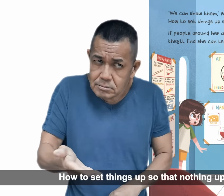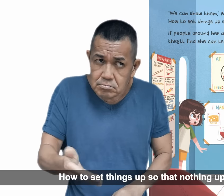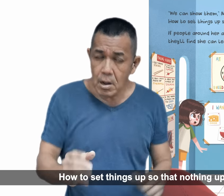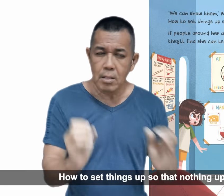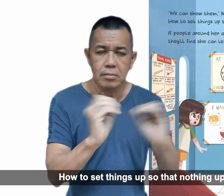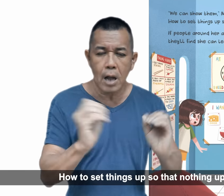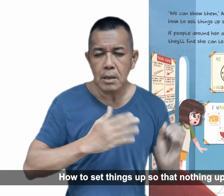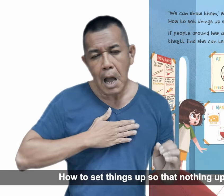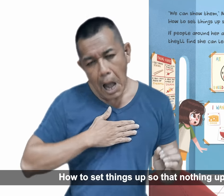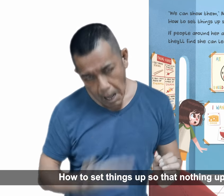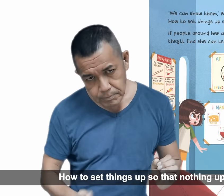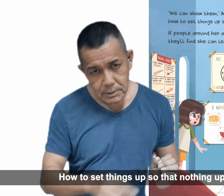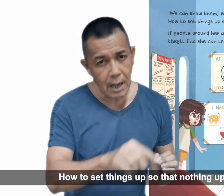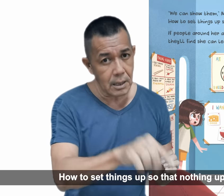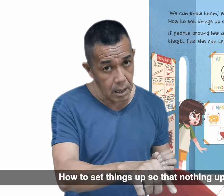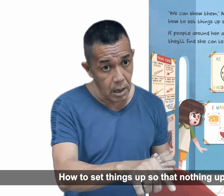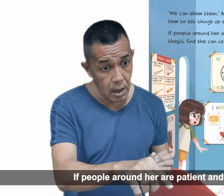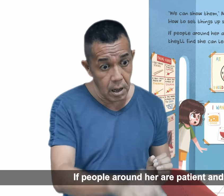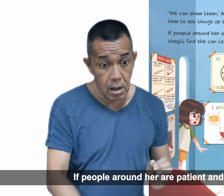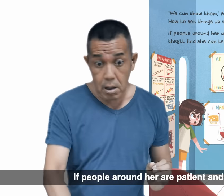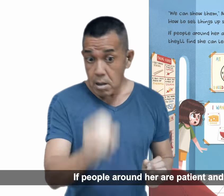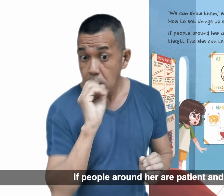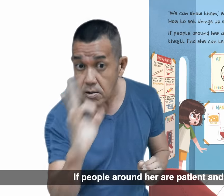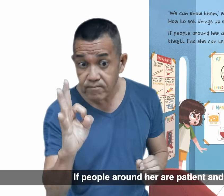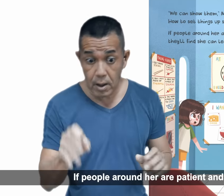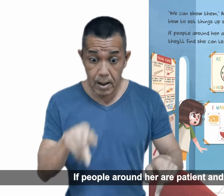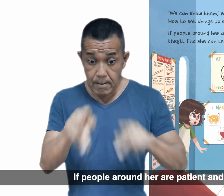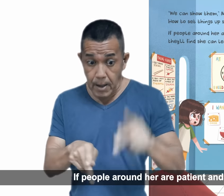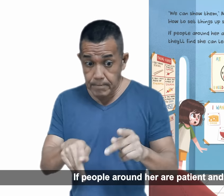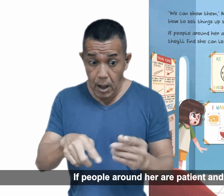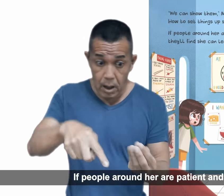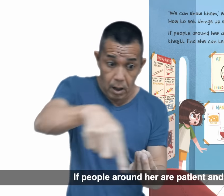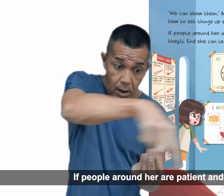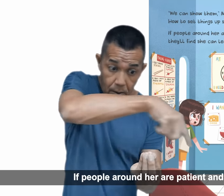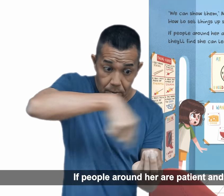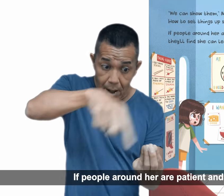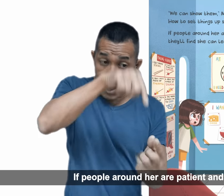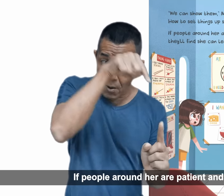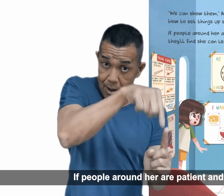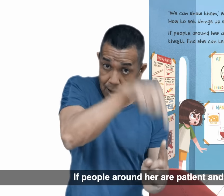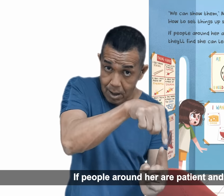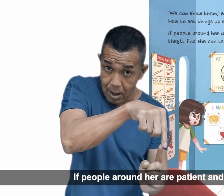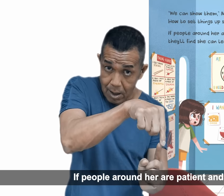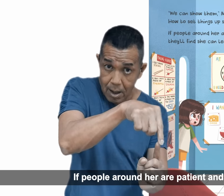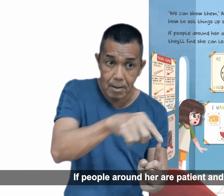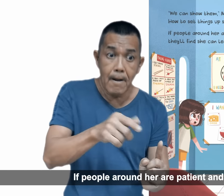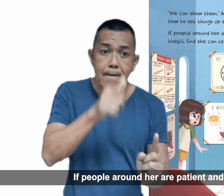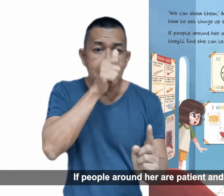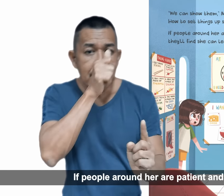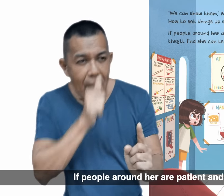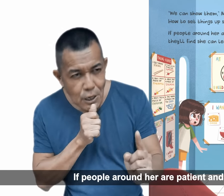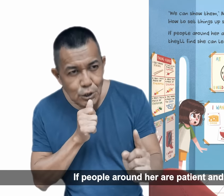that nothing upsets her. If people around her are patient